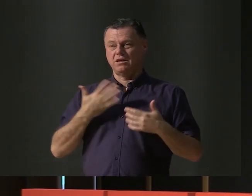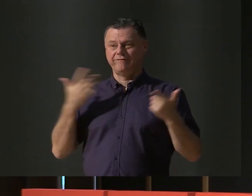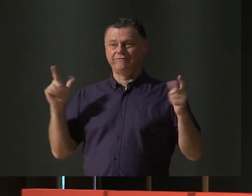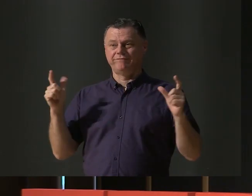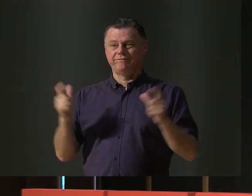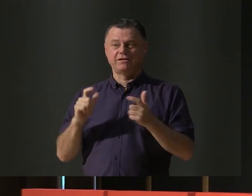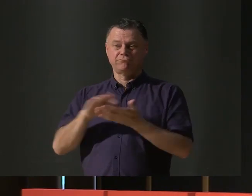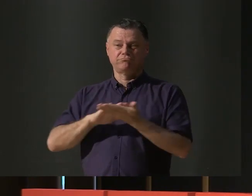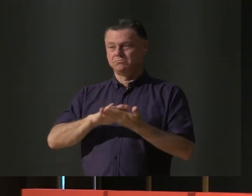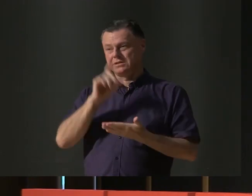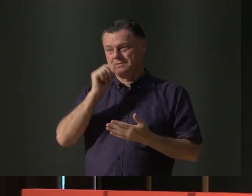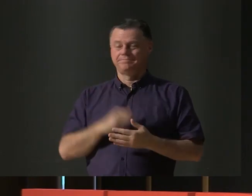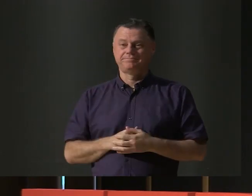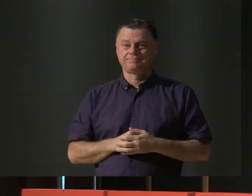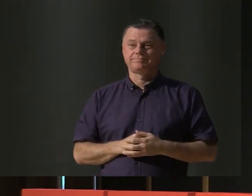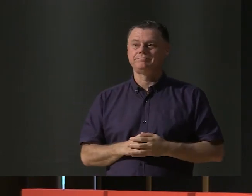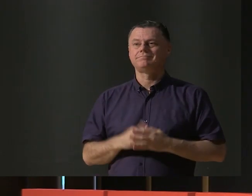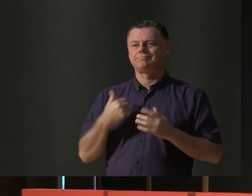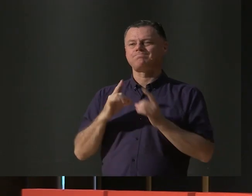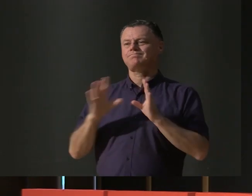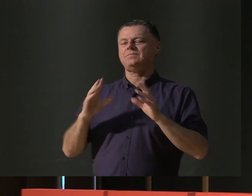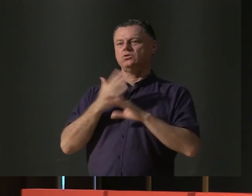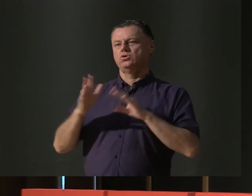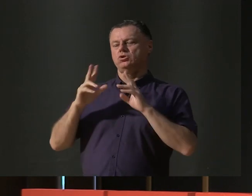risk of disappearing right under our noses.